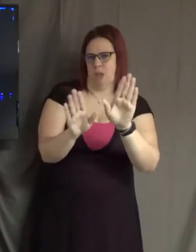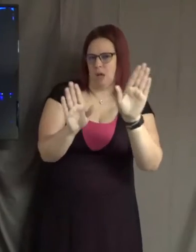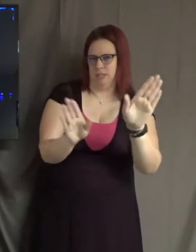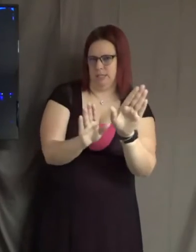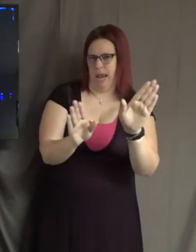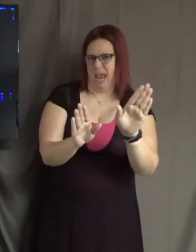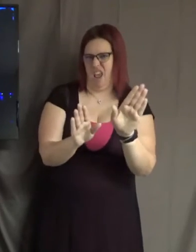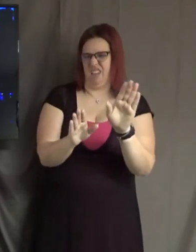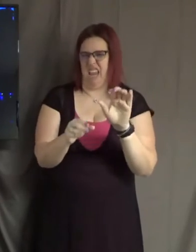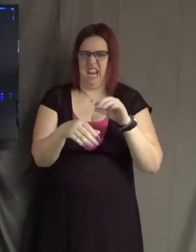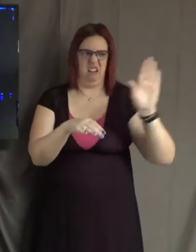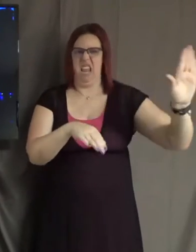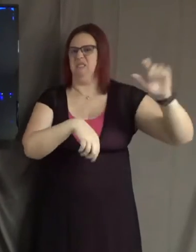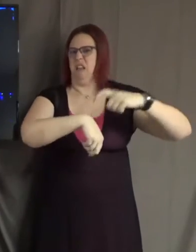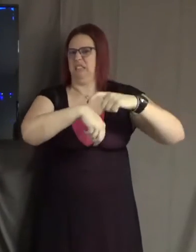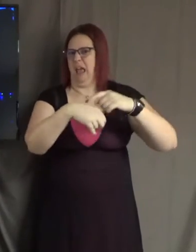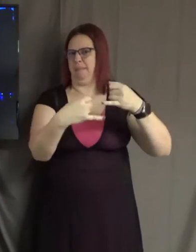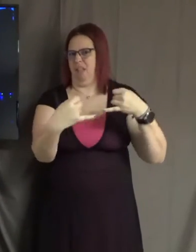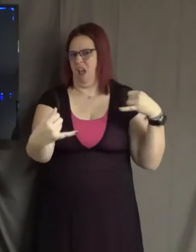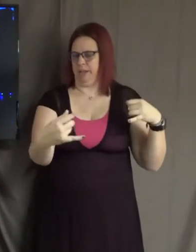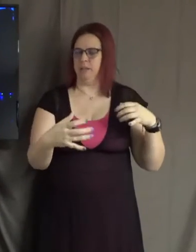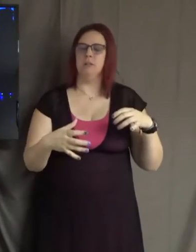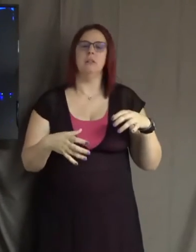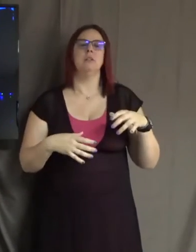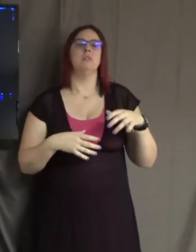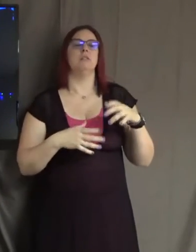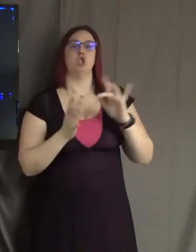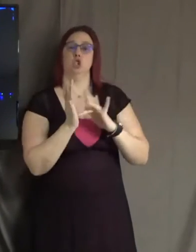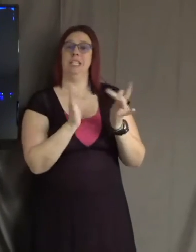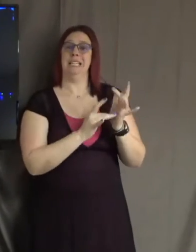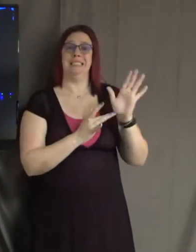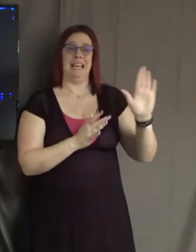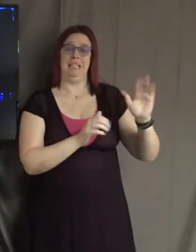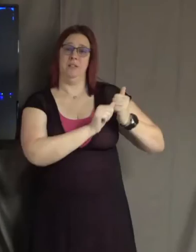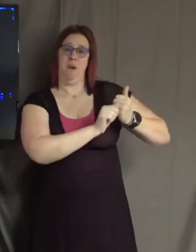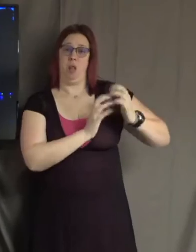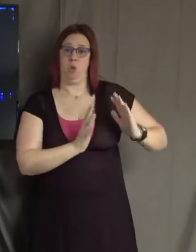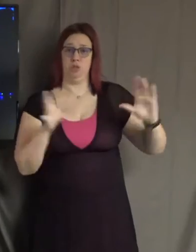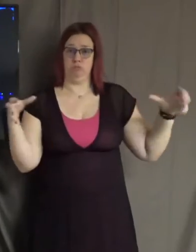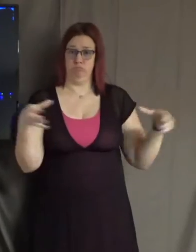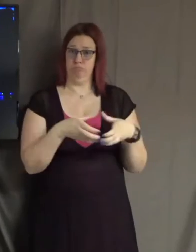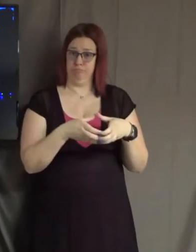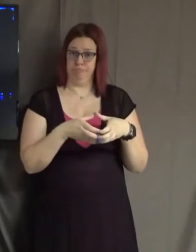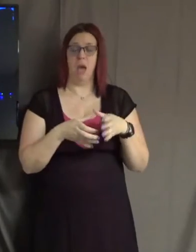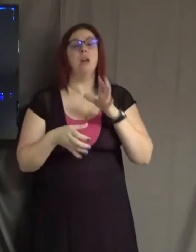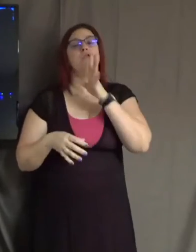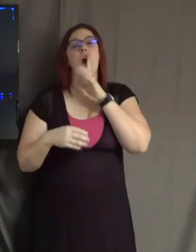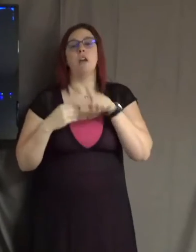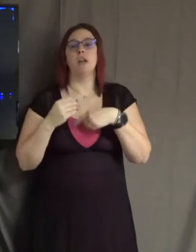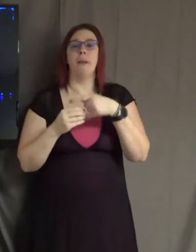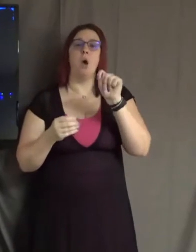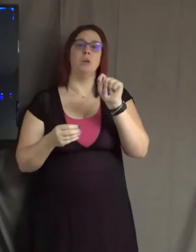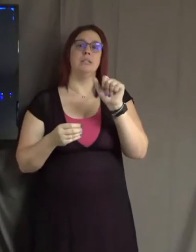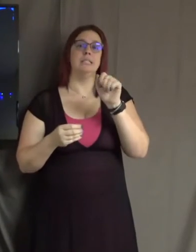are gathered together and they're talking about the tabernacle feast that's about a prayer.